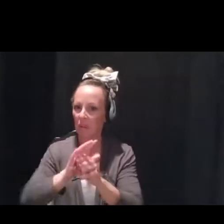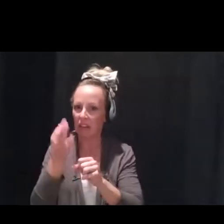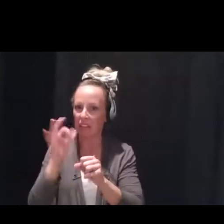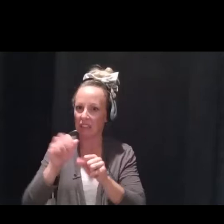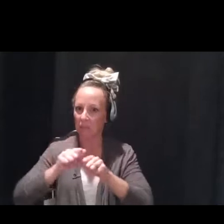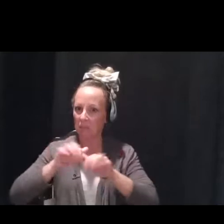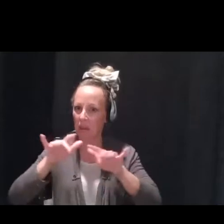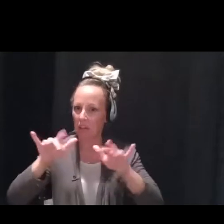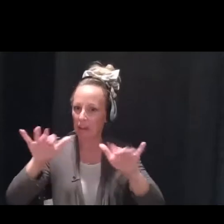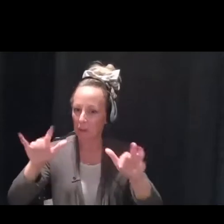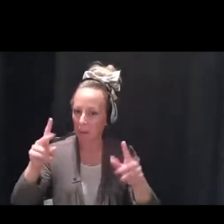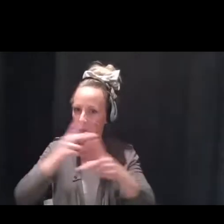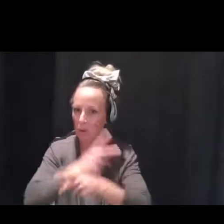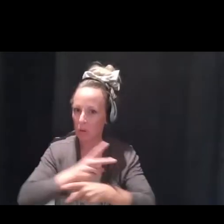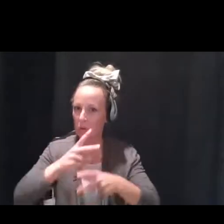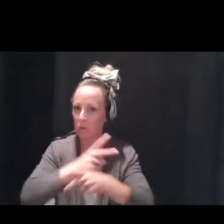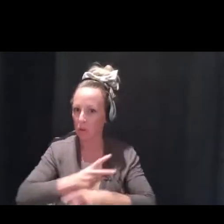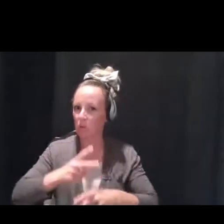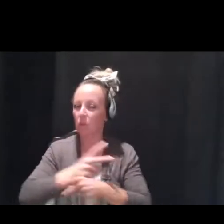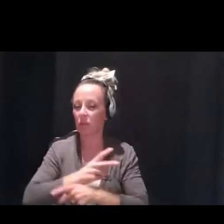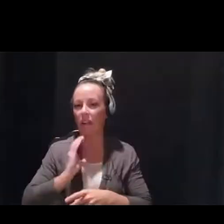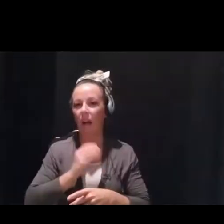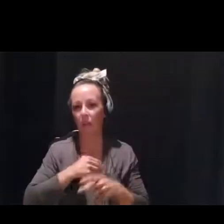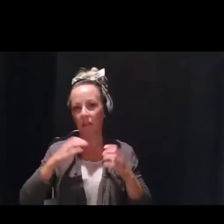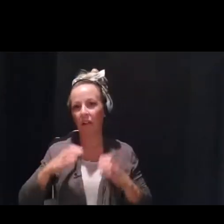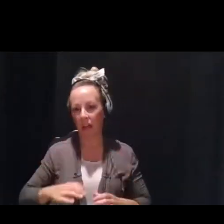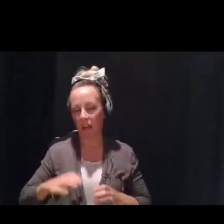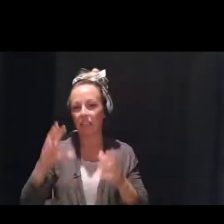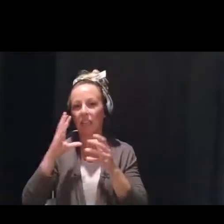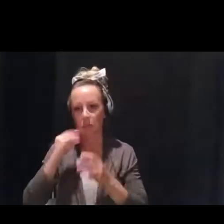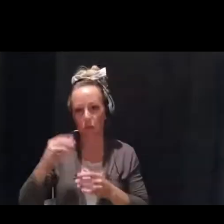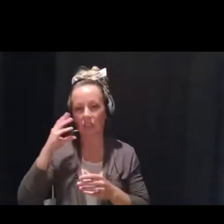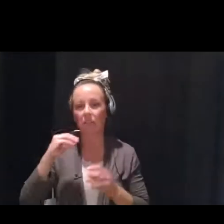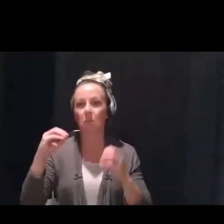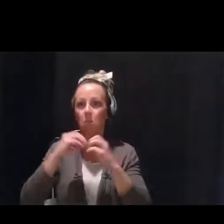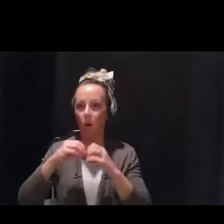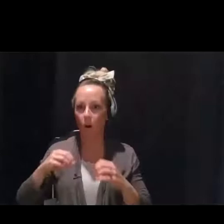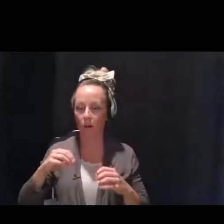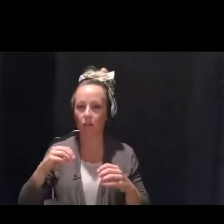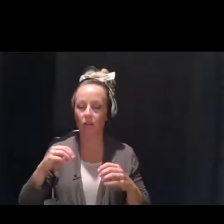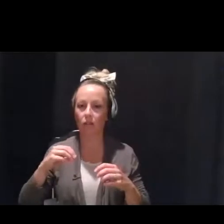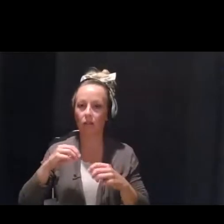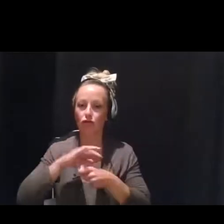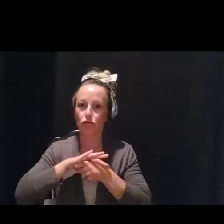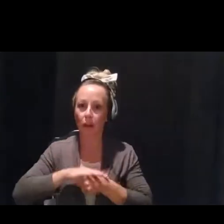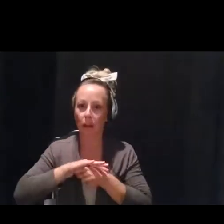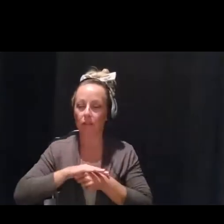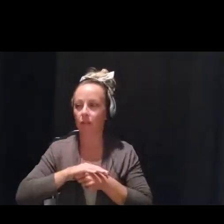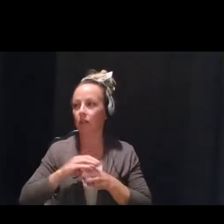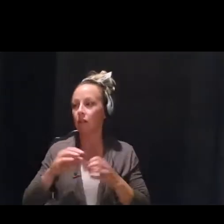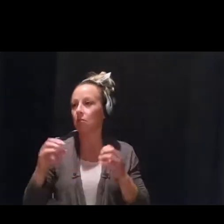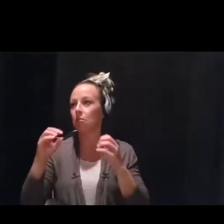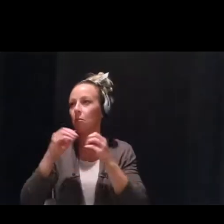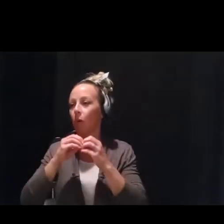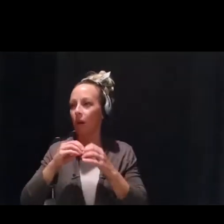they are talking about a lot of stress and anxiety. They are talking about the tensions in the community